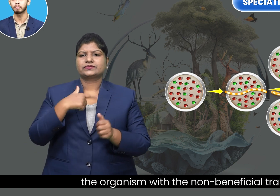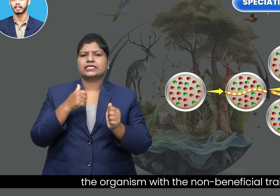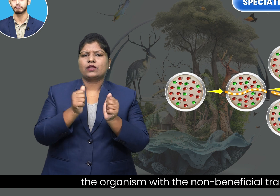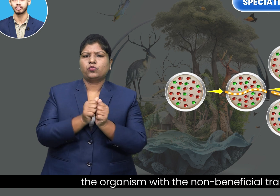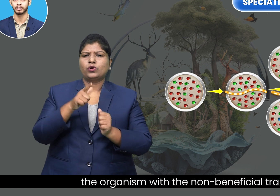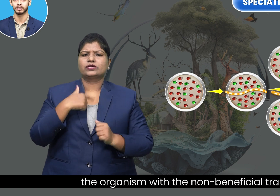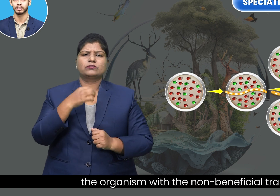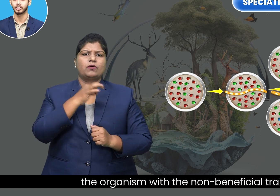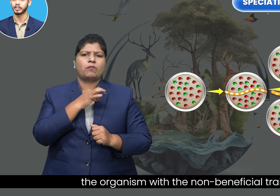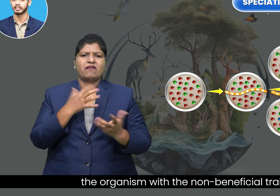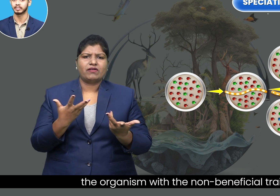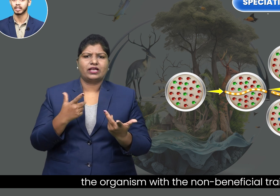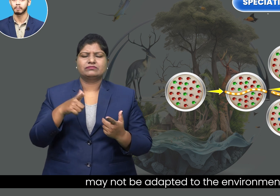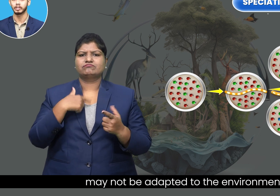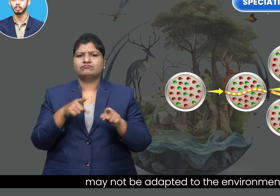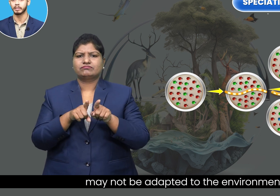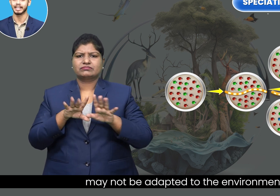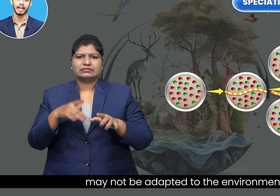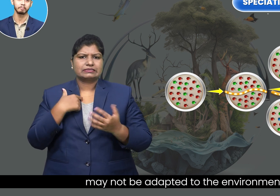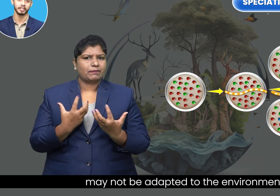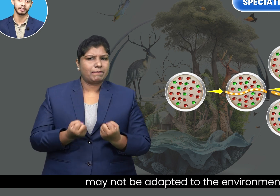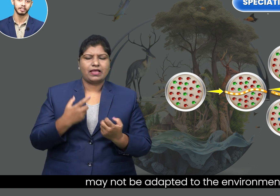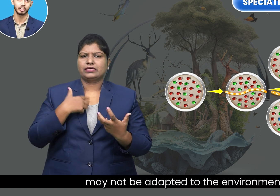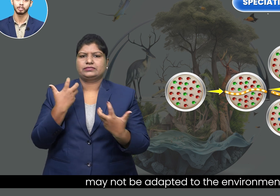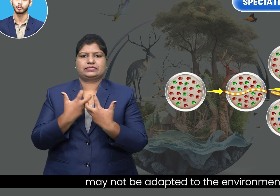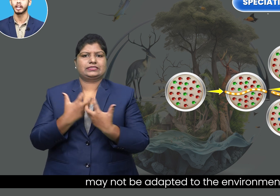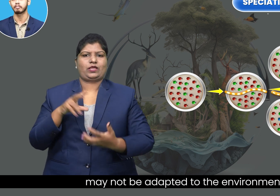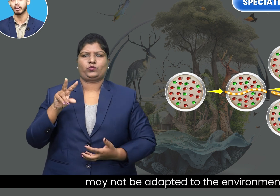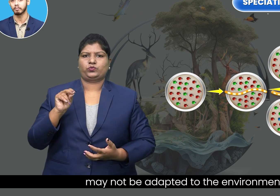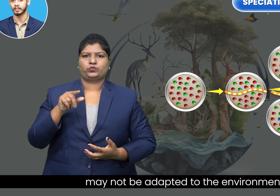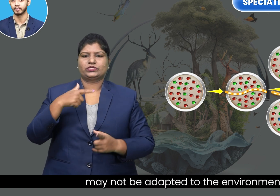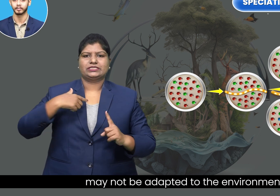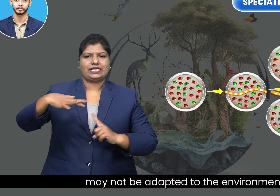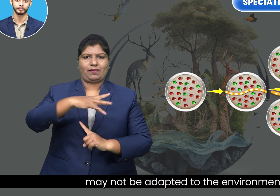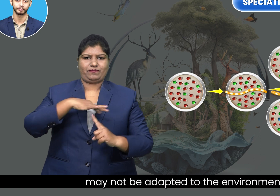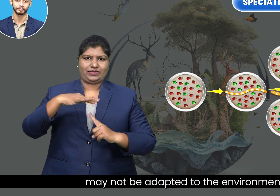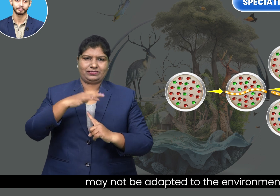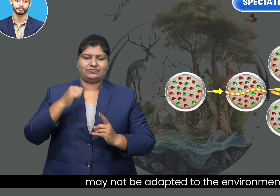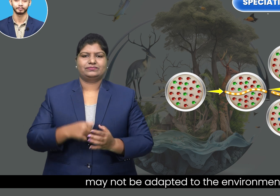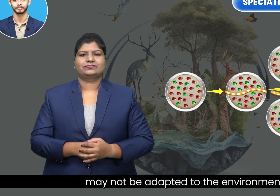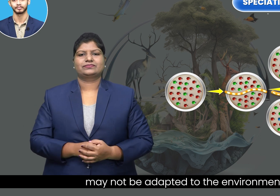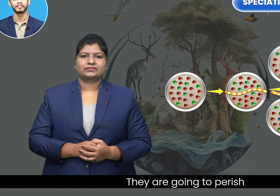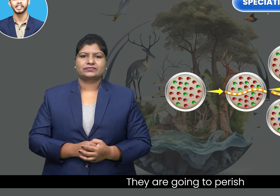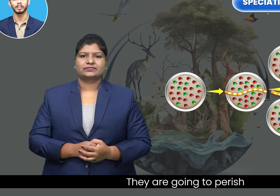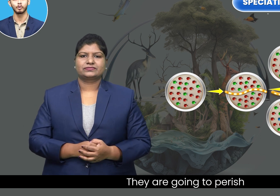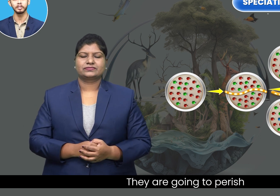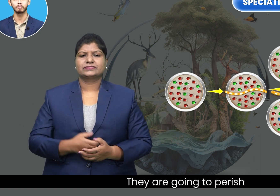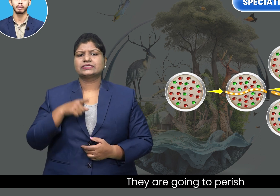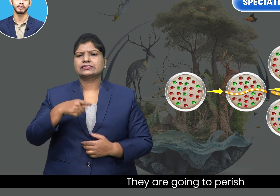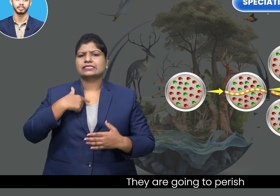-beneficial traits may not be adapted to the environment. They are going to perish